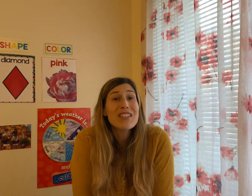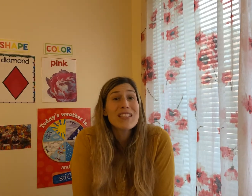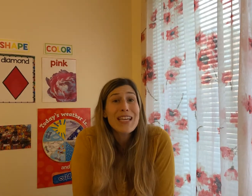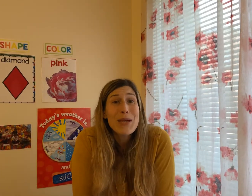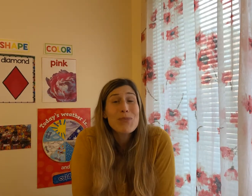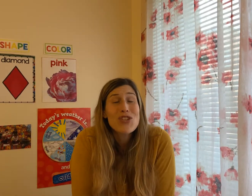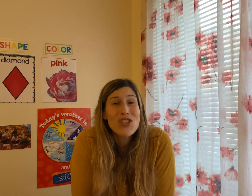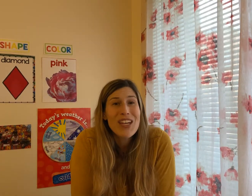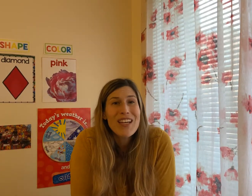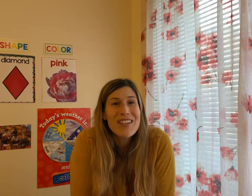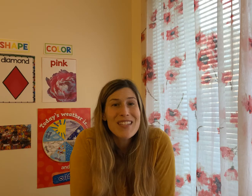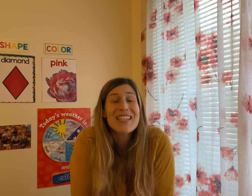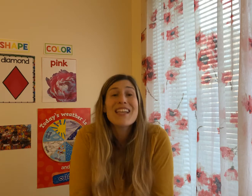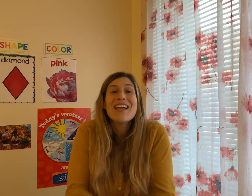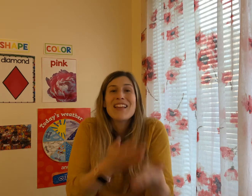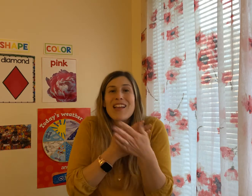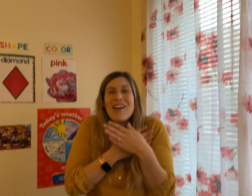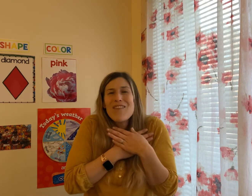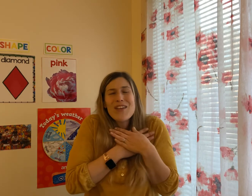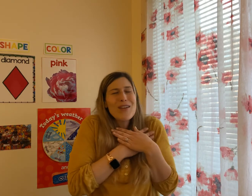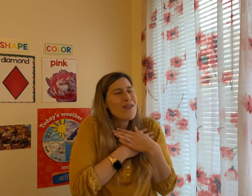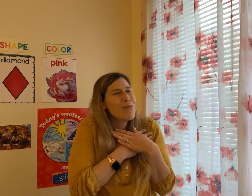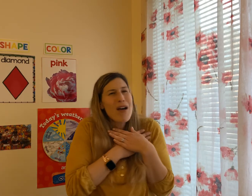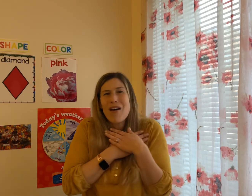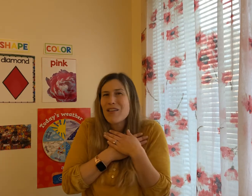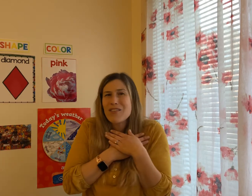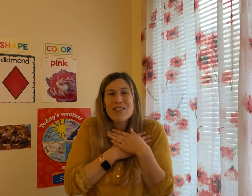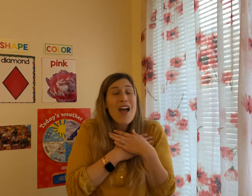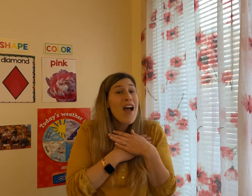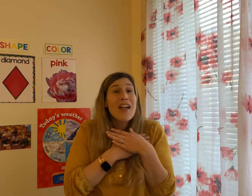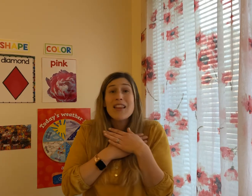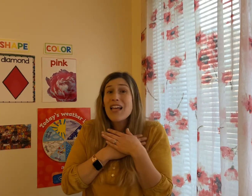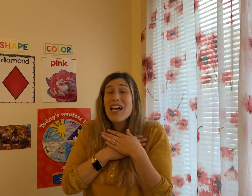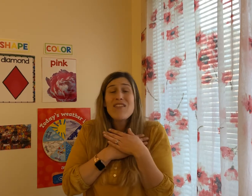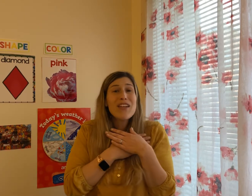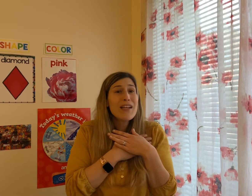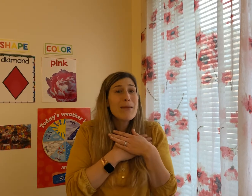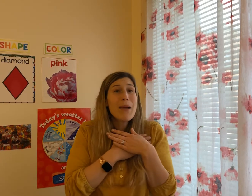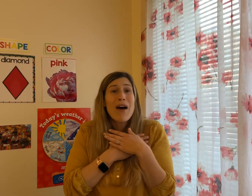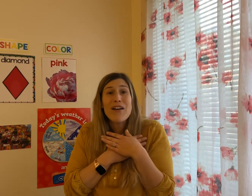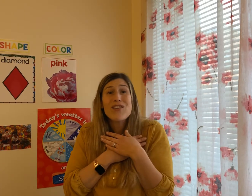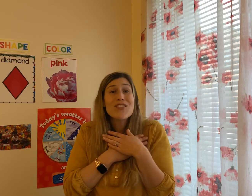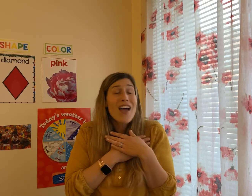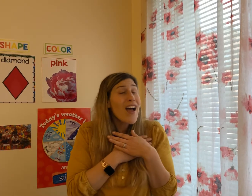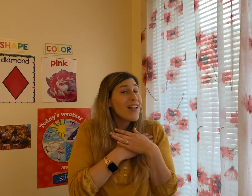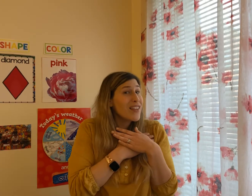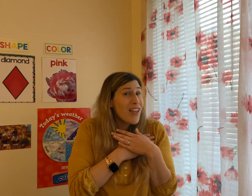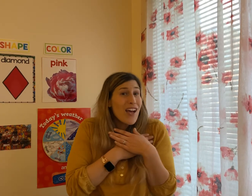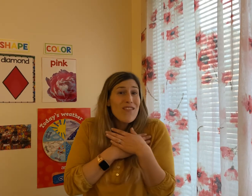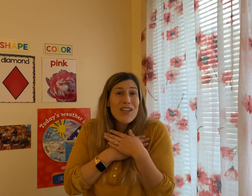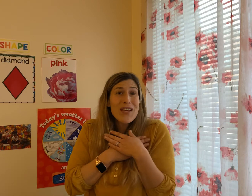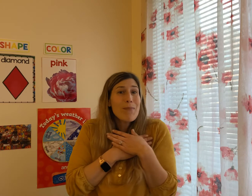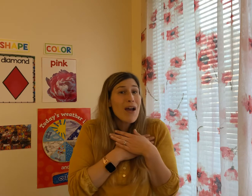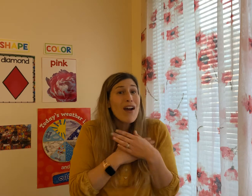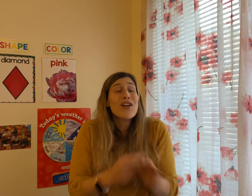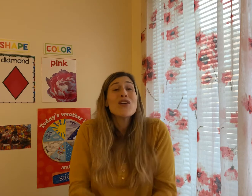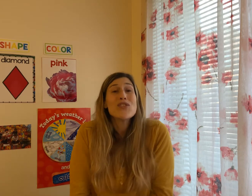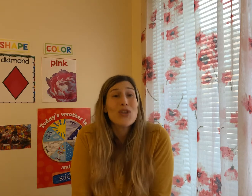keep Jesus love in my heart Love in my heart, love in my heart So